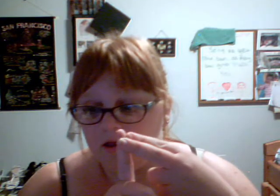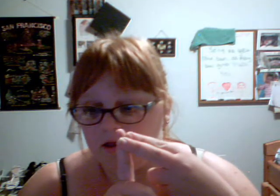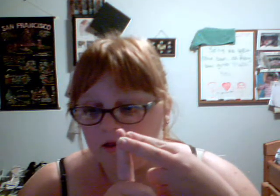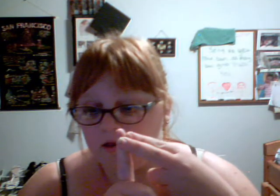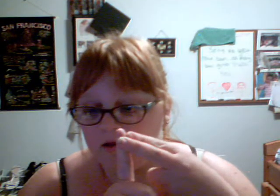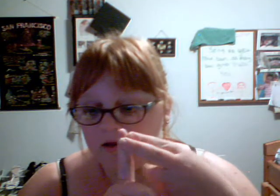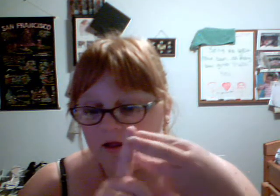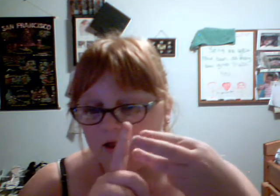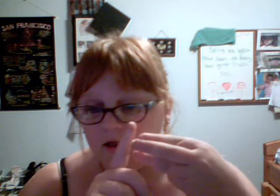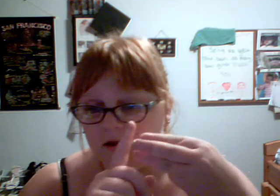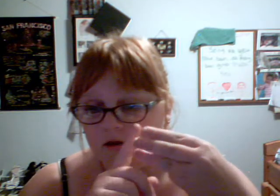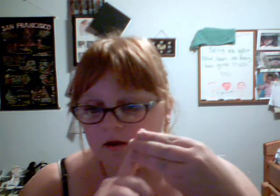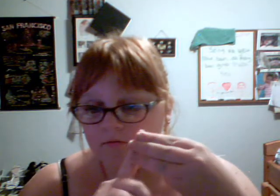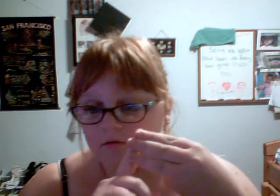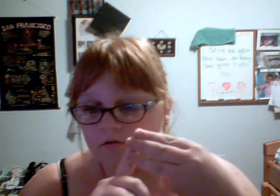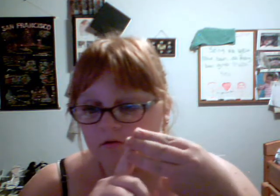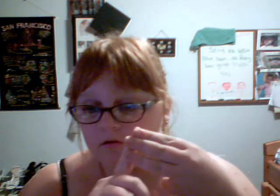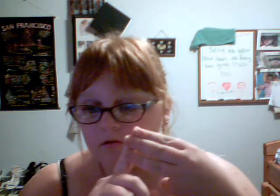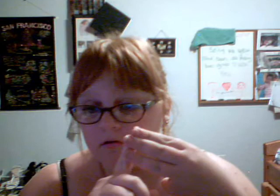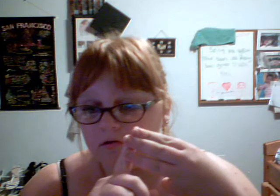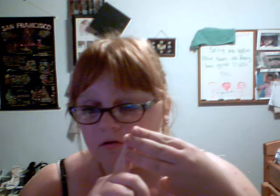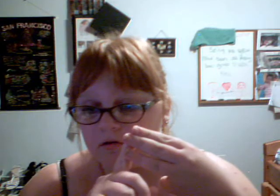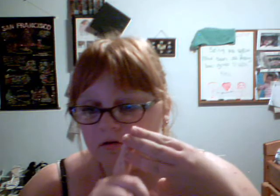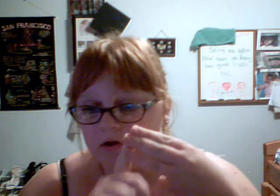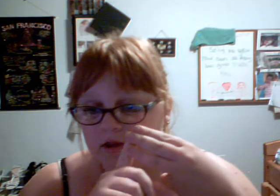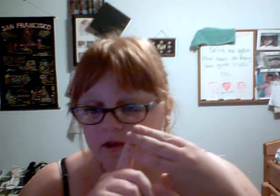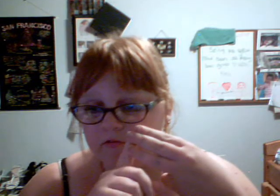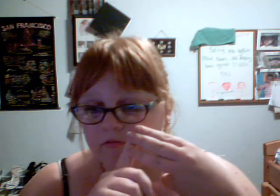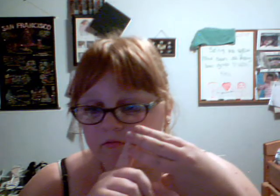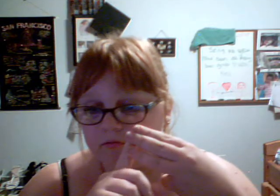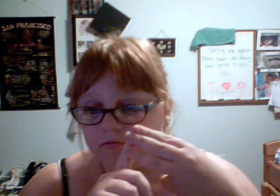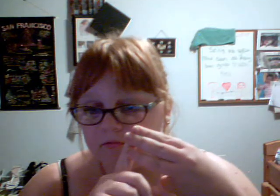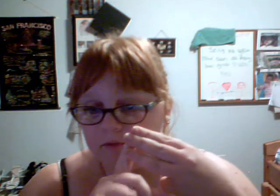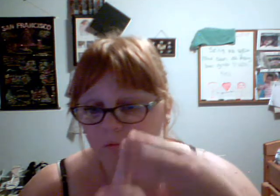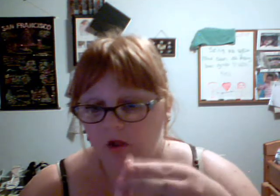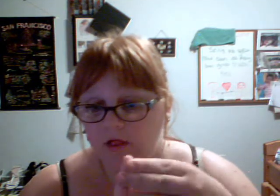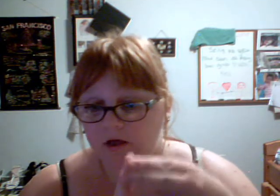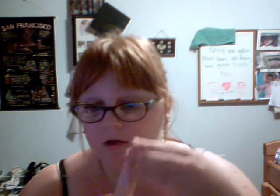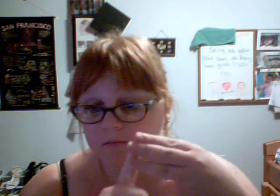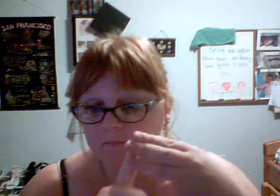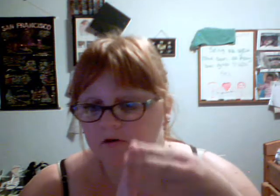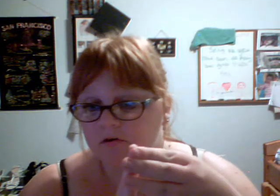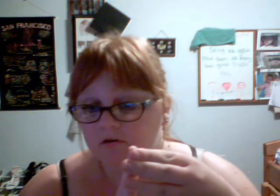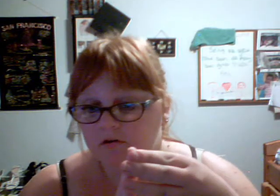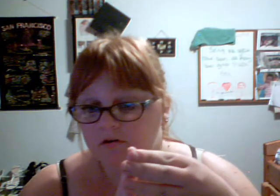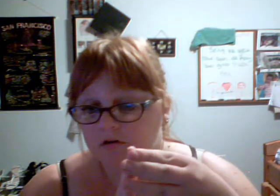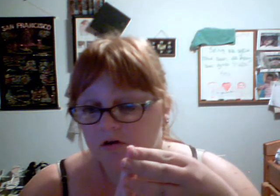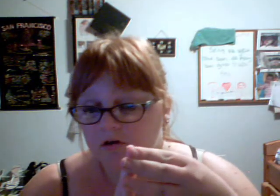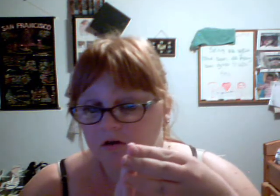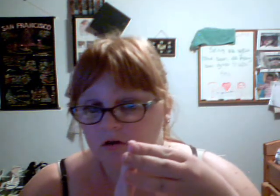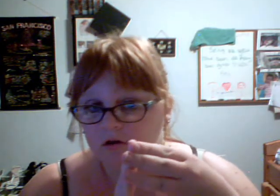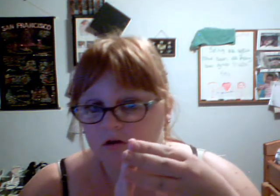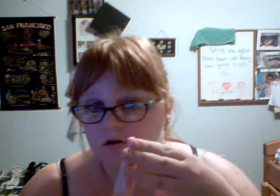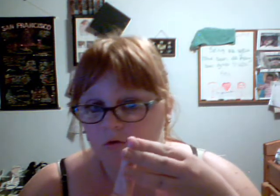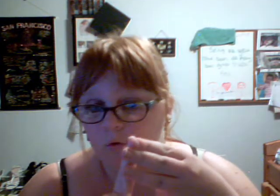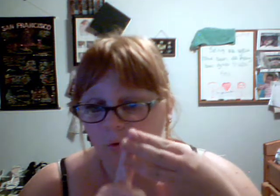and I never leave my wallet out of my purse or